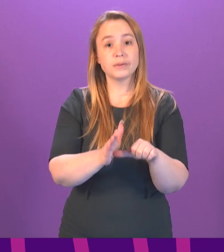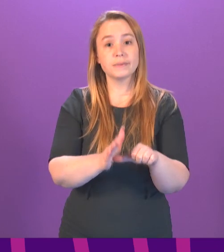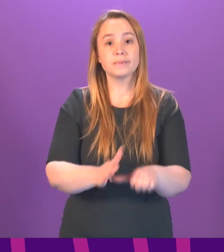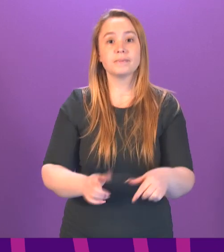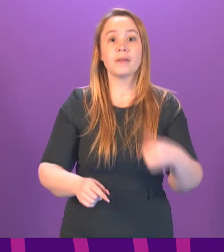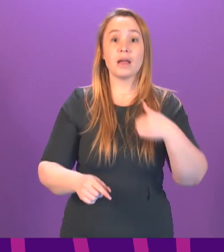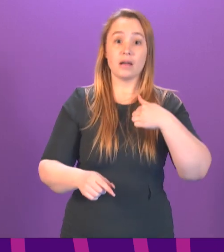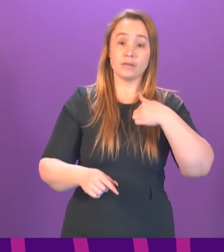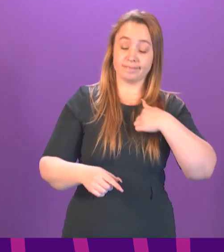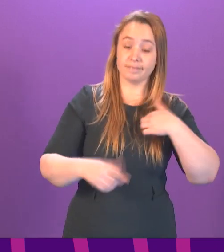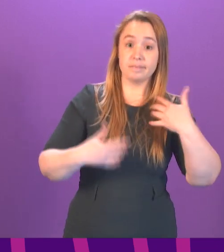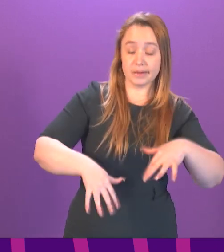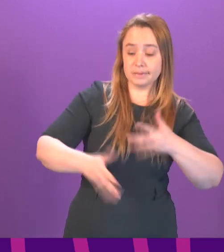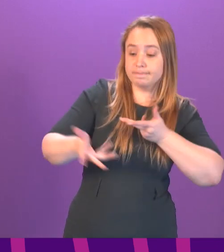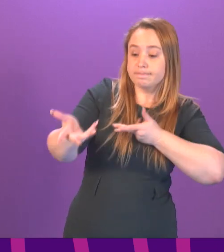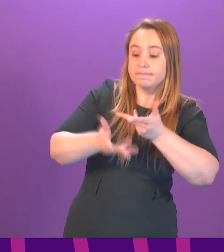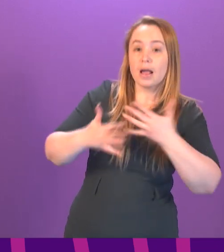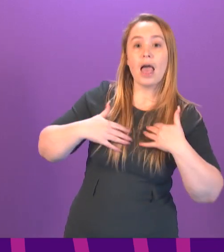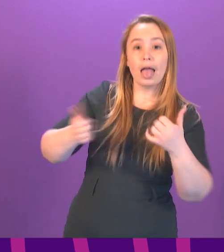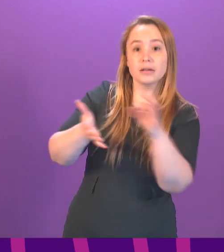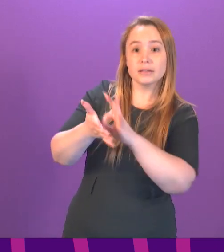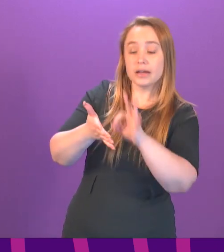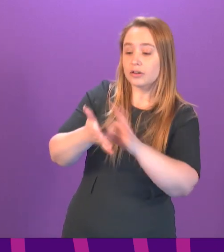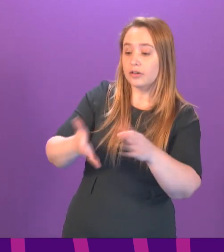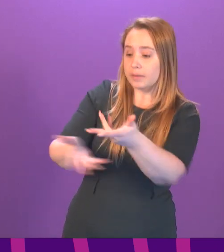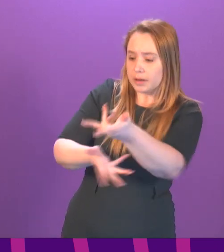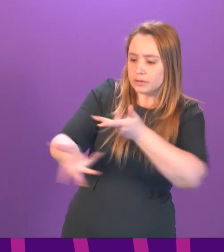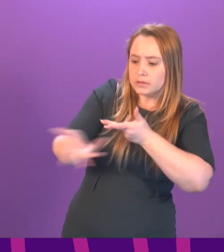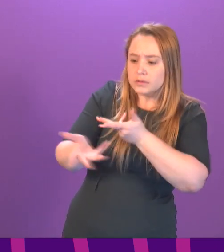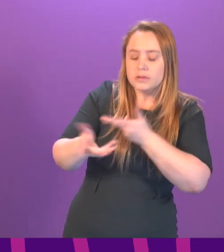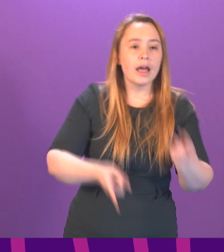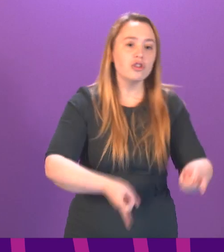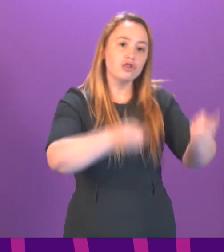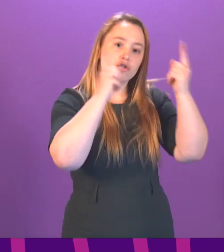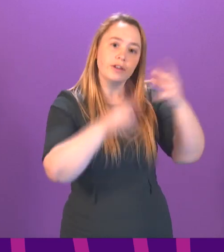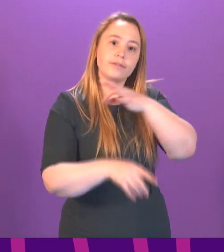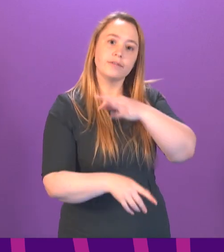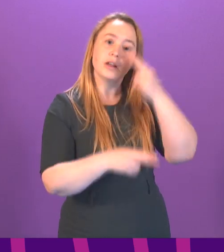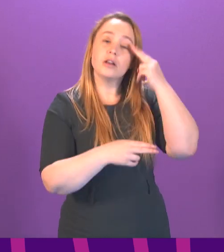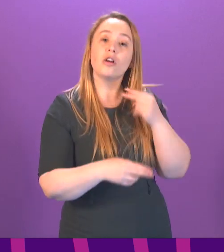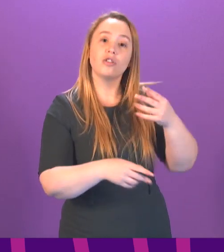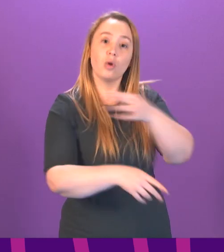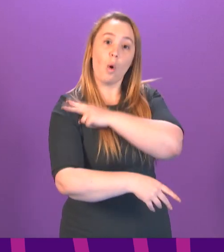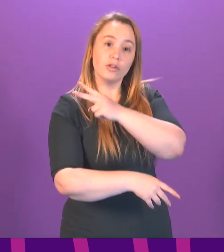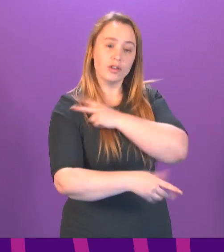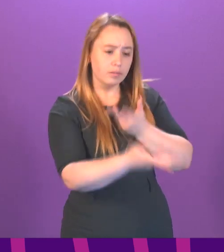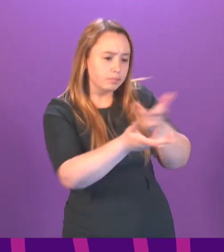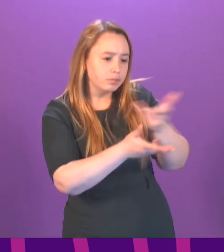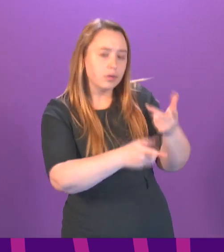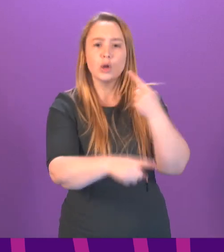detailed and helpful discussions with the health secretary and the chief nursing officer on how to allow safe visiting.